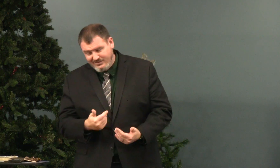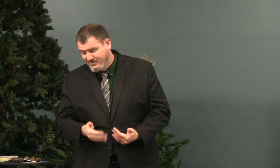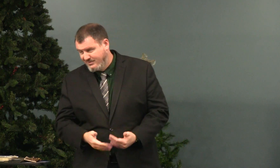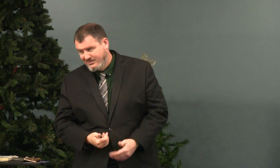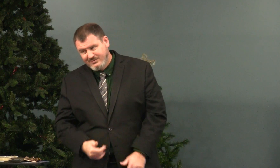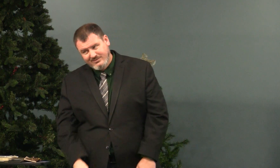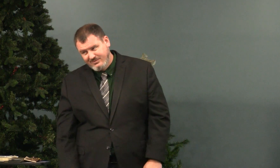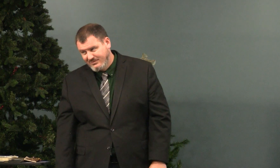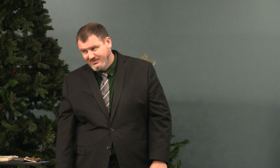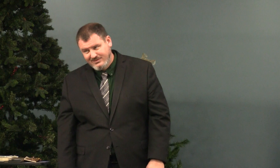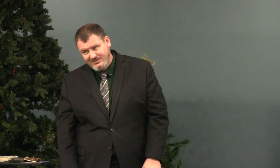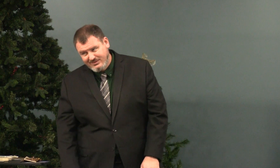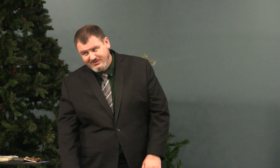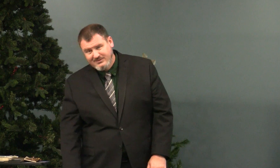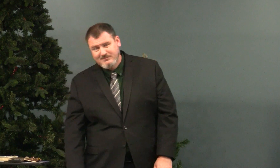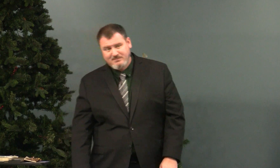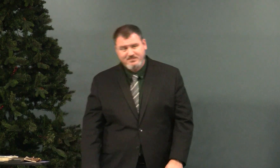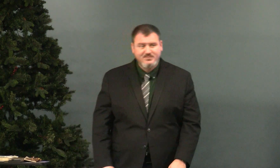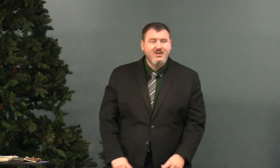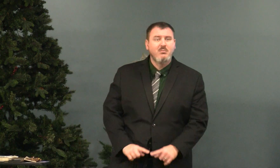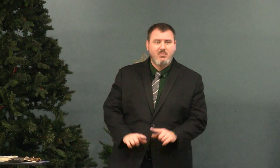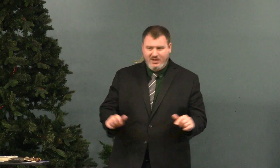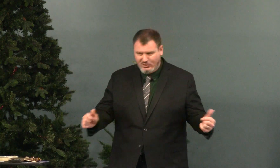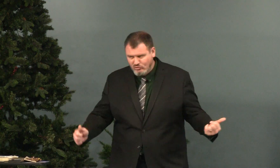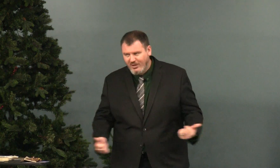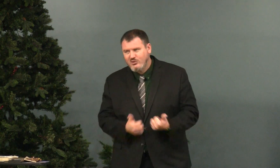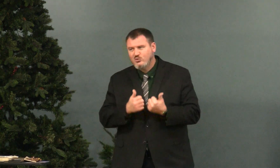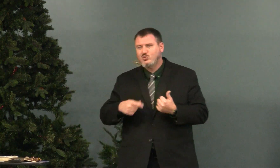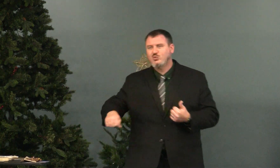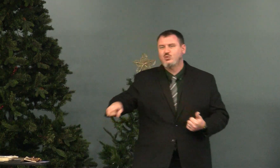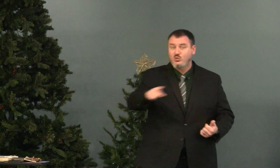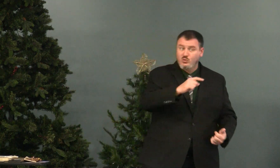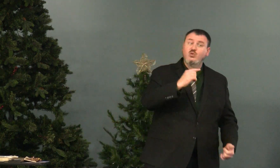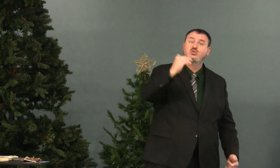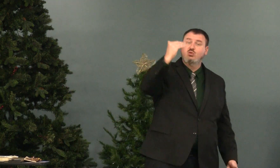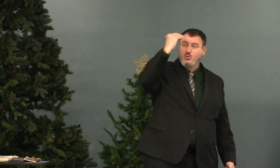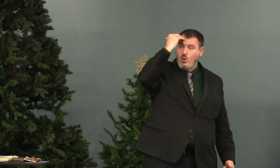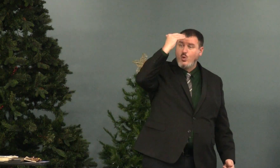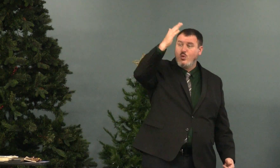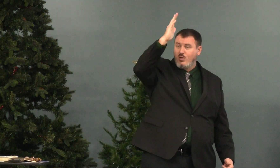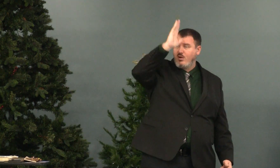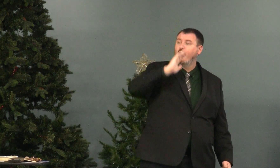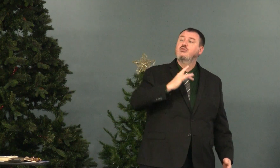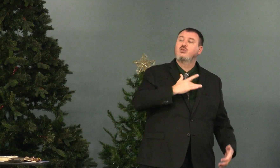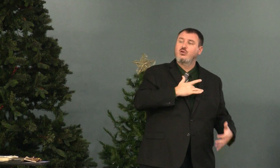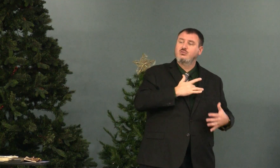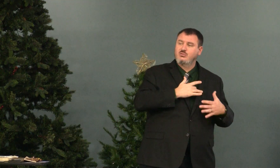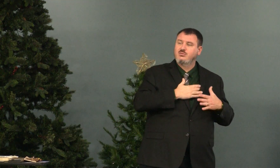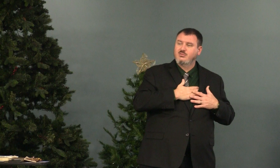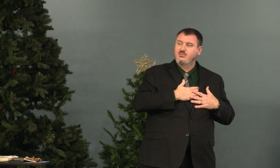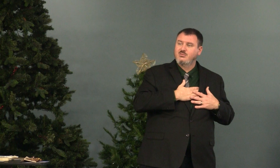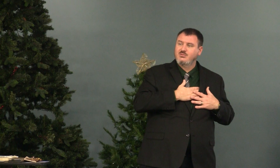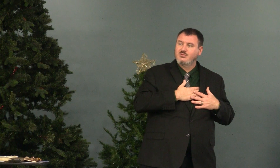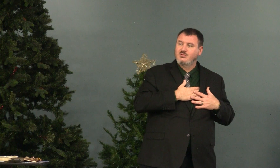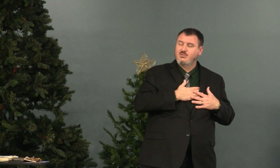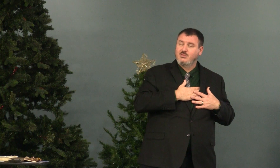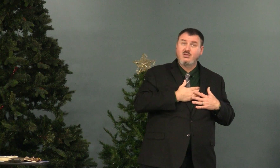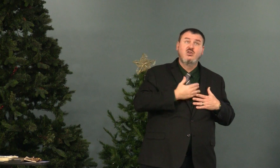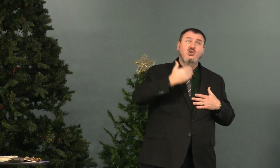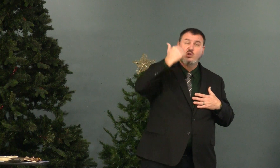I never said it was easy but I challenge you to know God's heart,